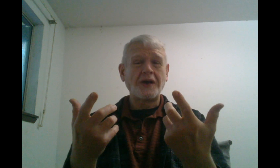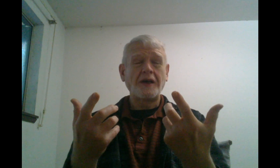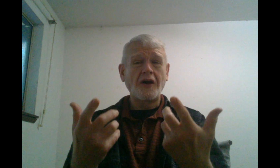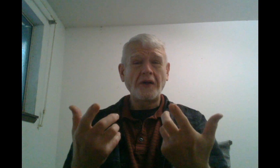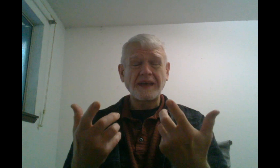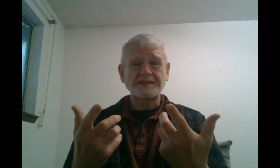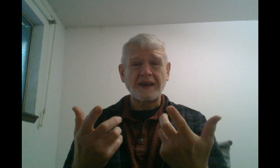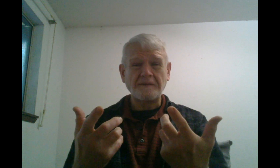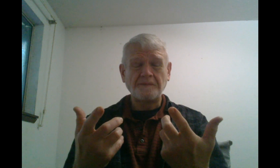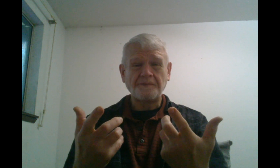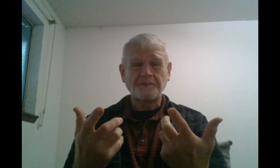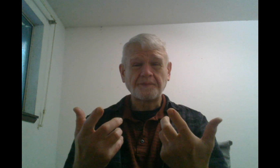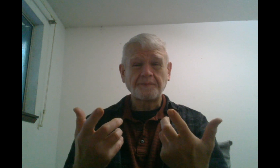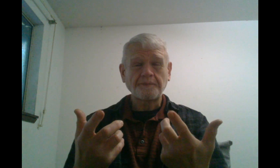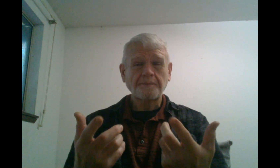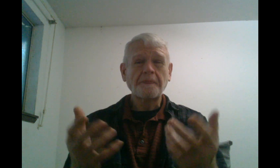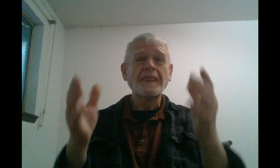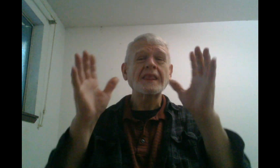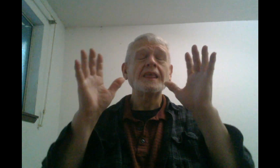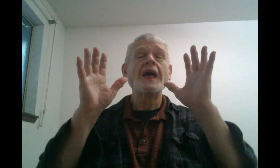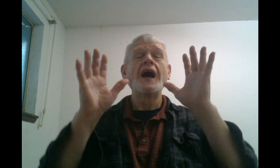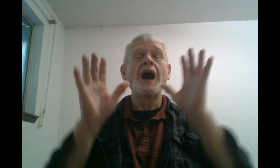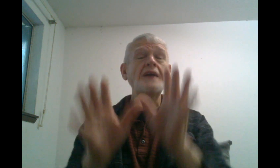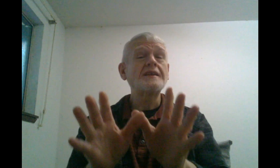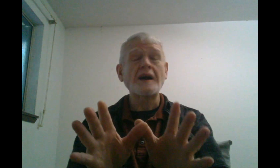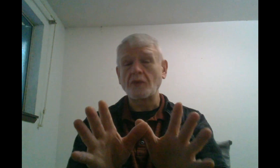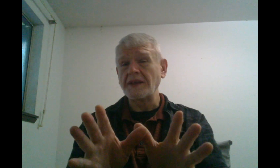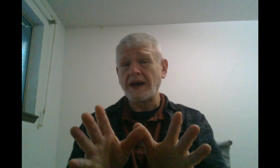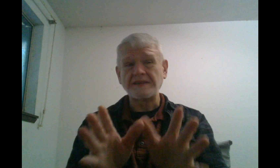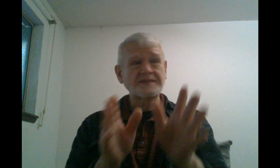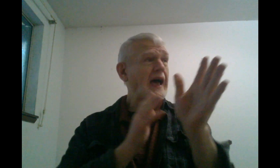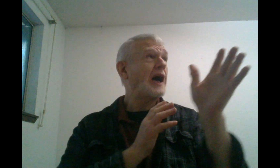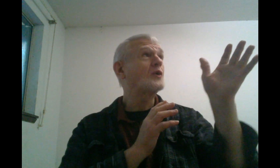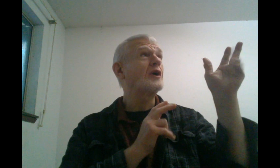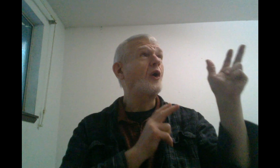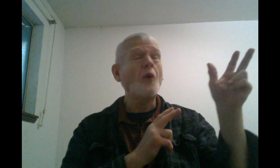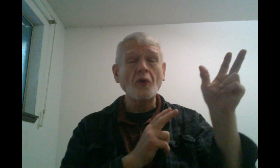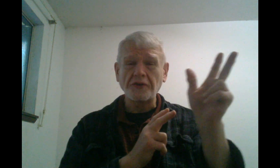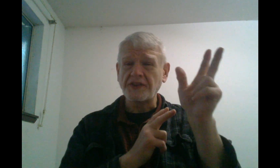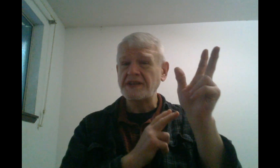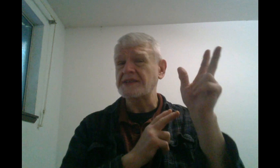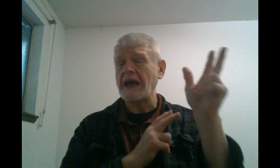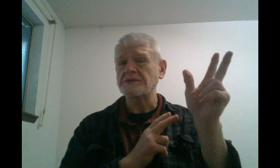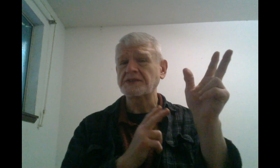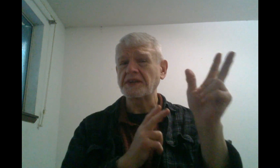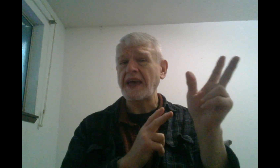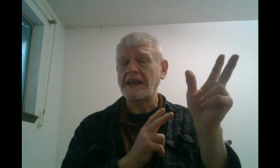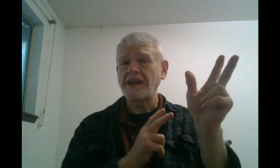all that said, I did not realize how cold this house could get